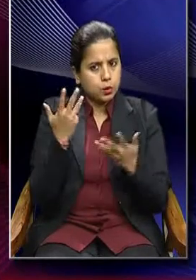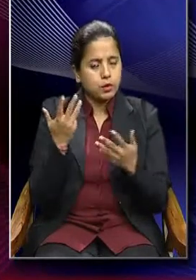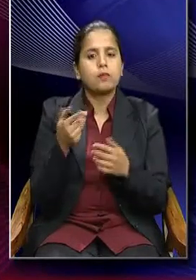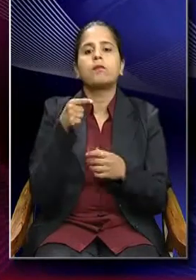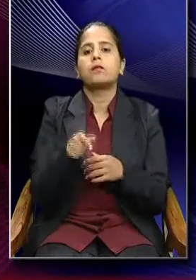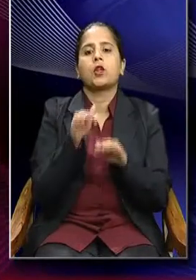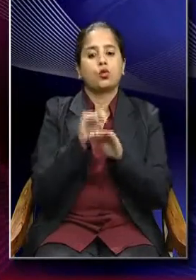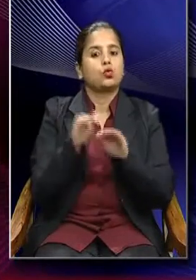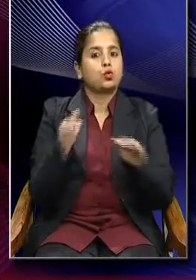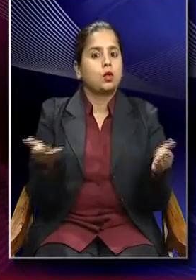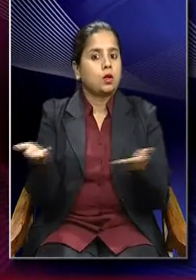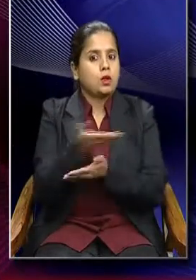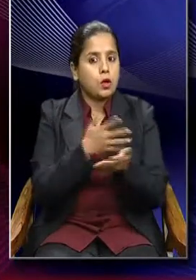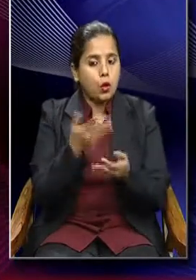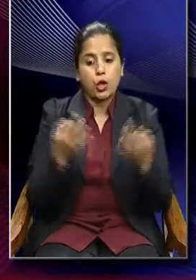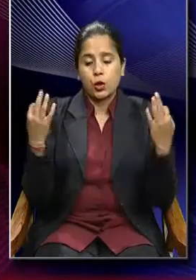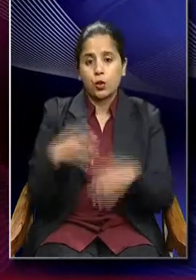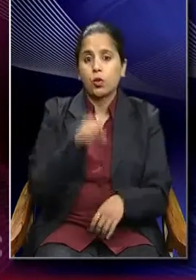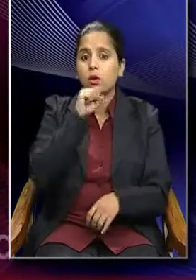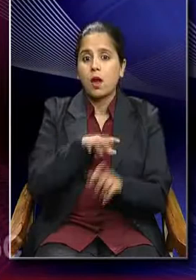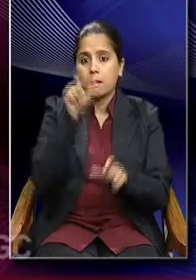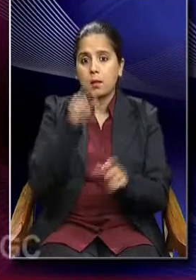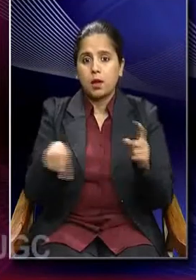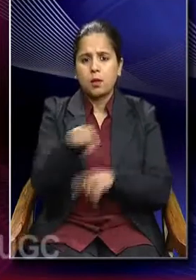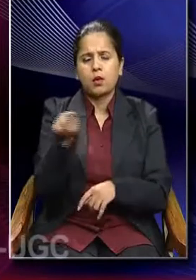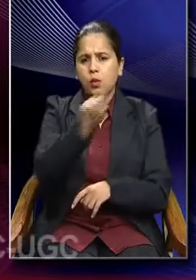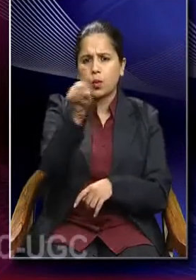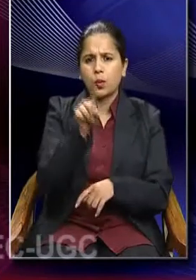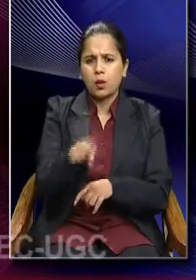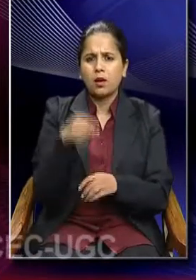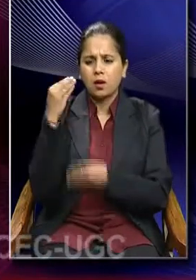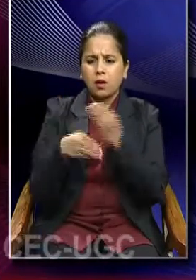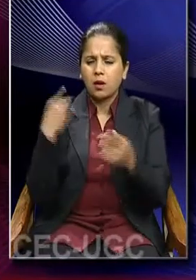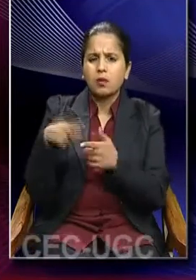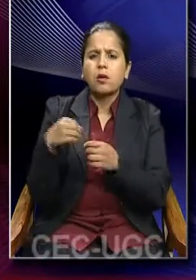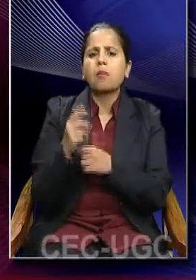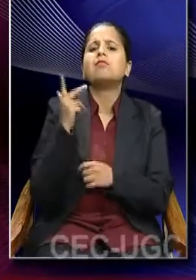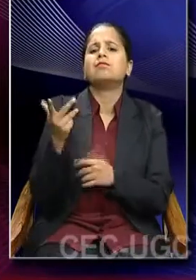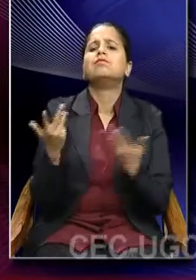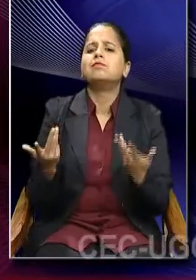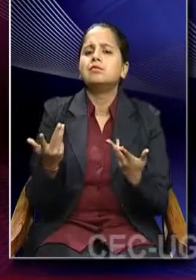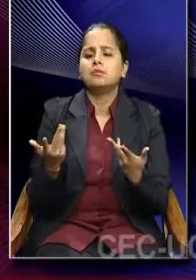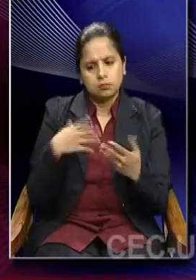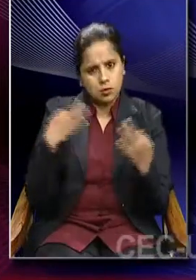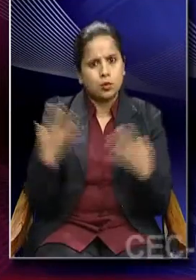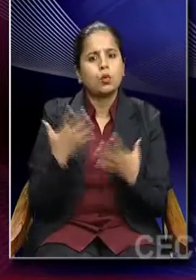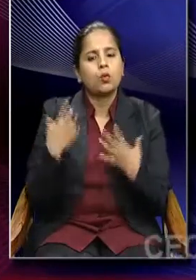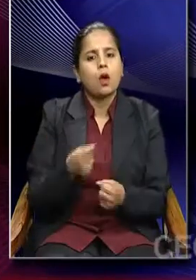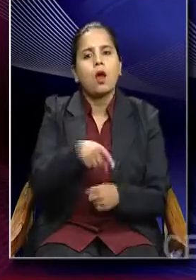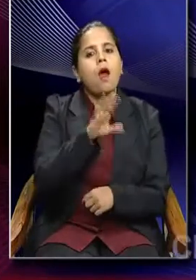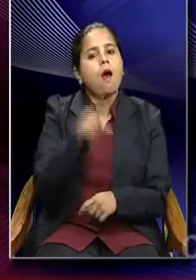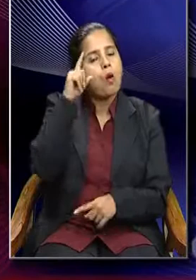the children or the new generation questioned the traditional occupation. And they were of opinion